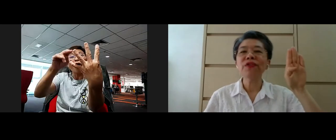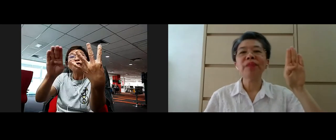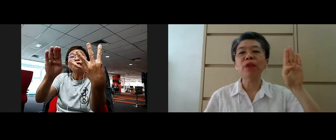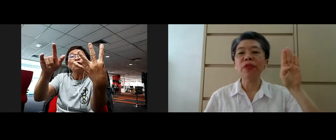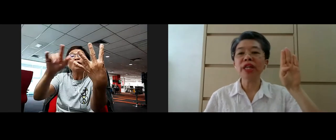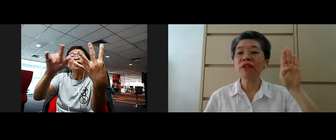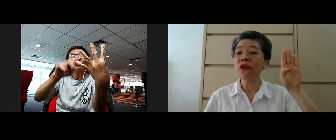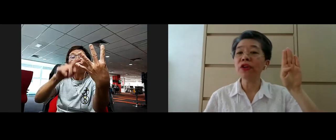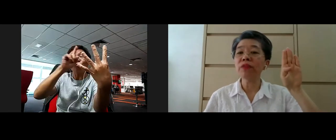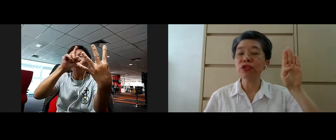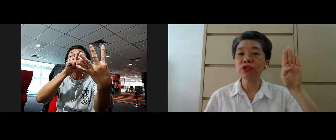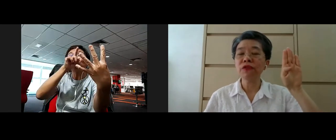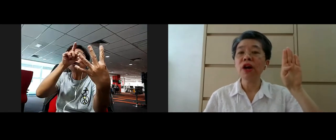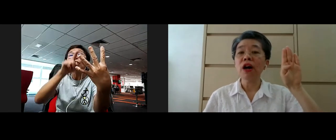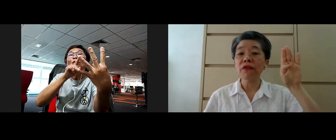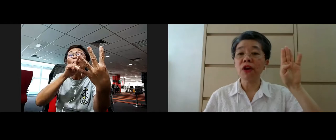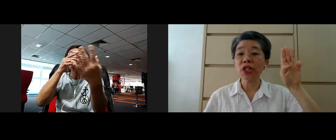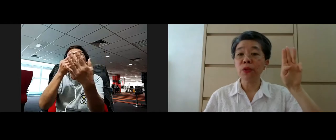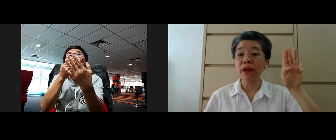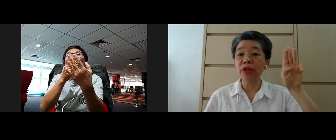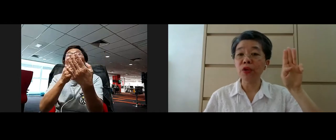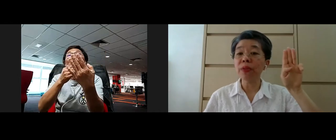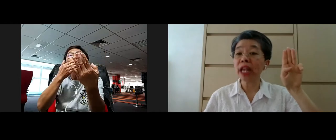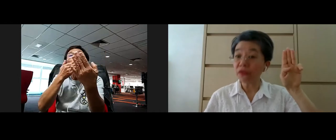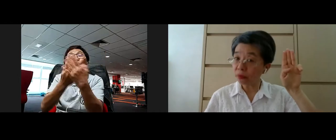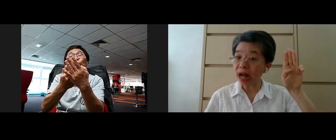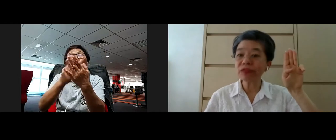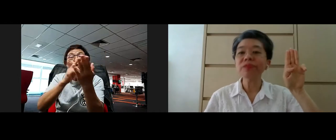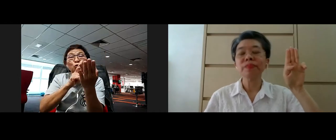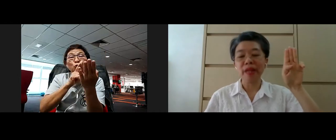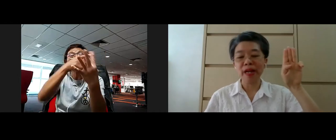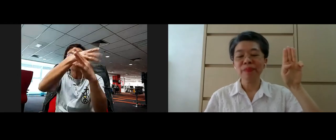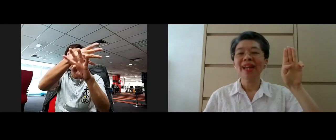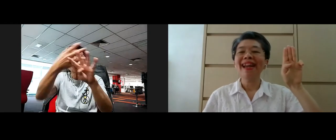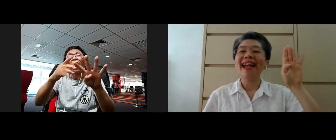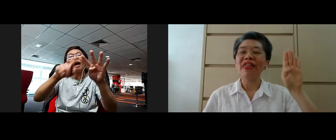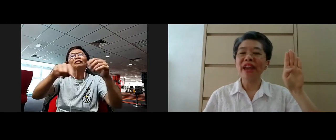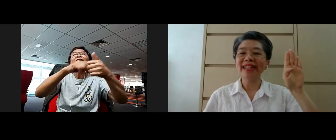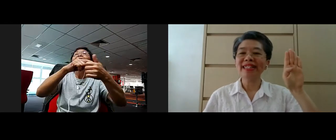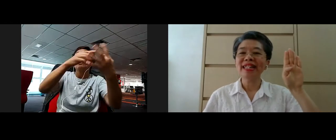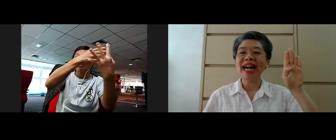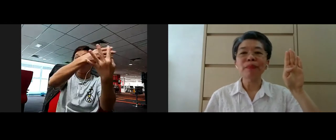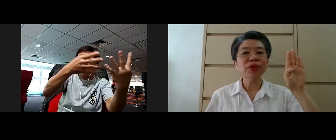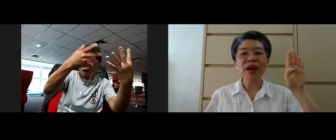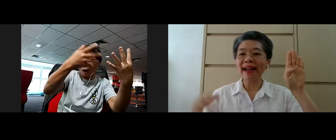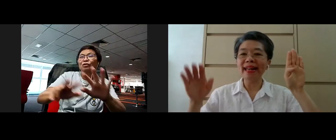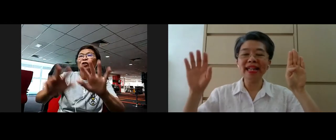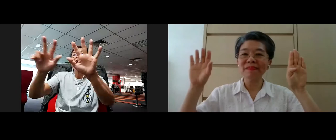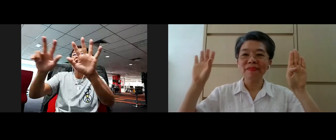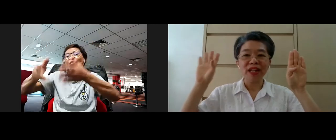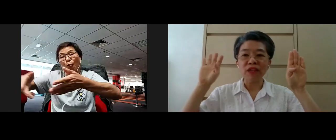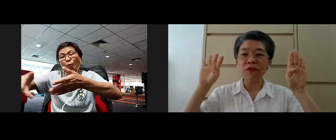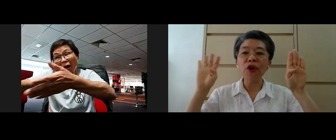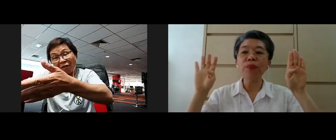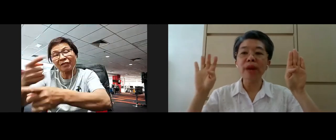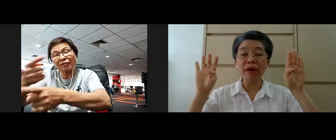truths and within the four noble truths of course we have the noble eight fourth path and then I'm going to highlight